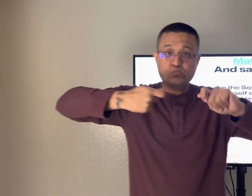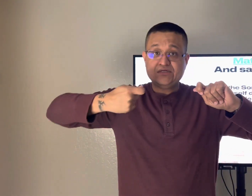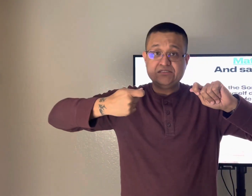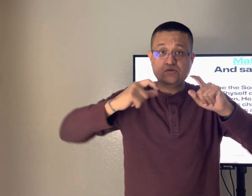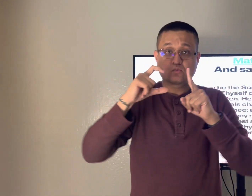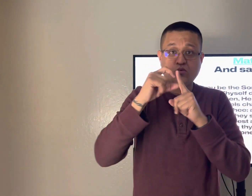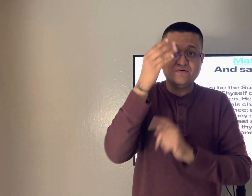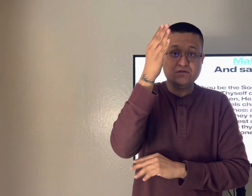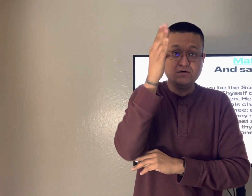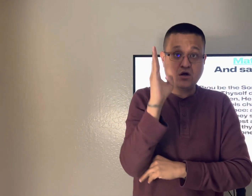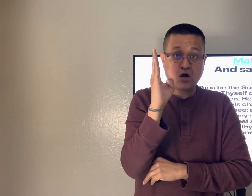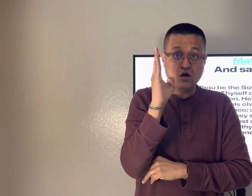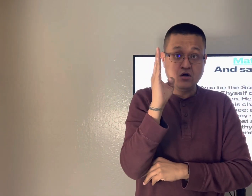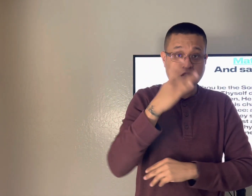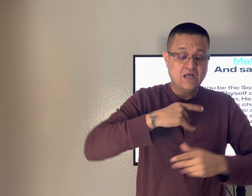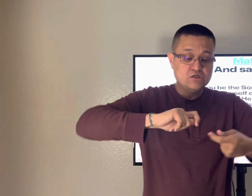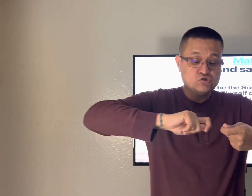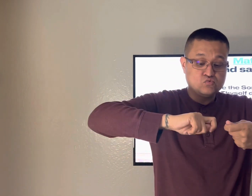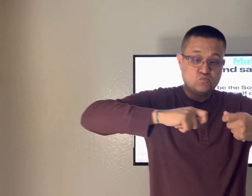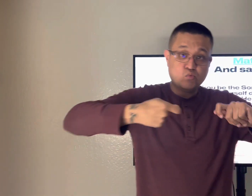so remember the devil loves to twist the word of god